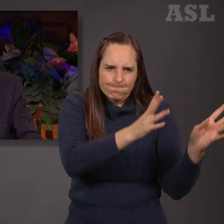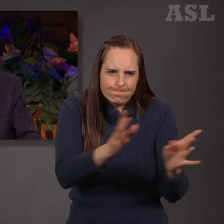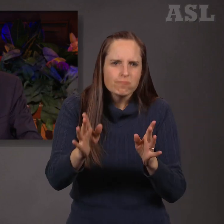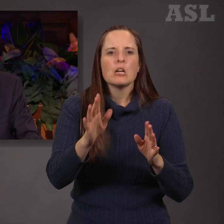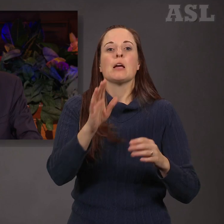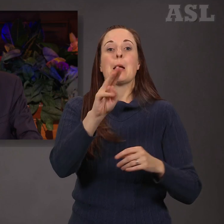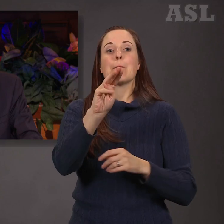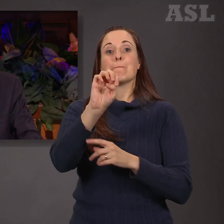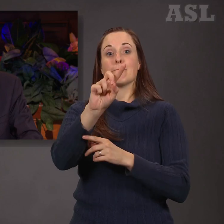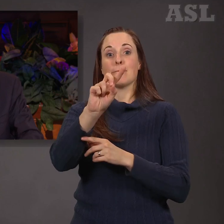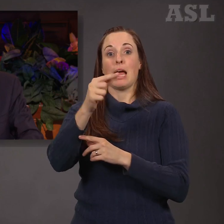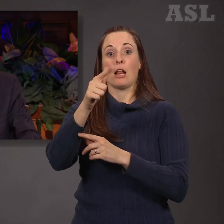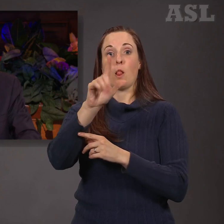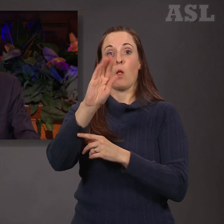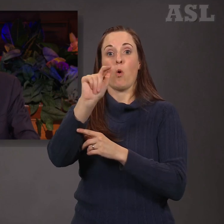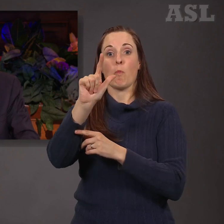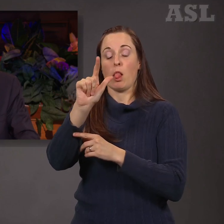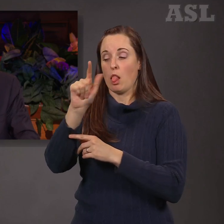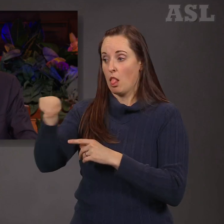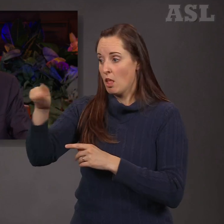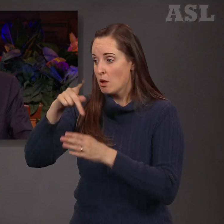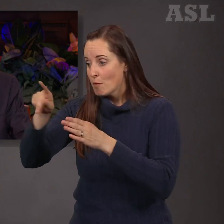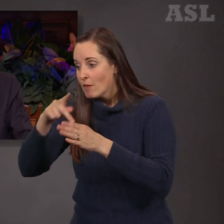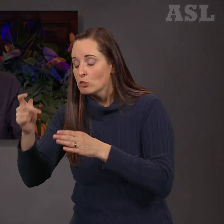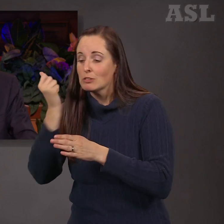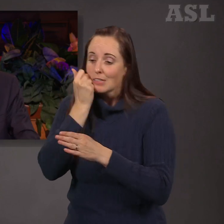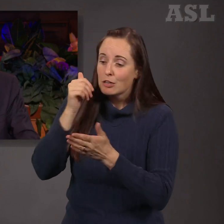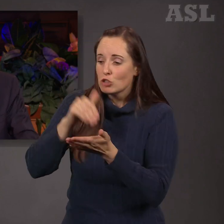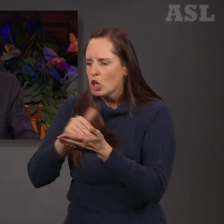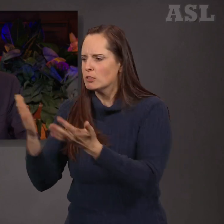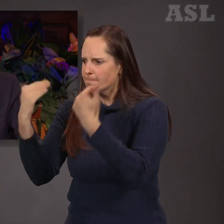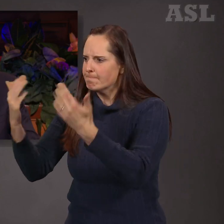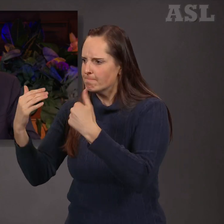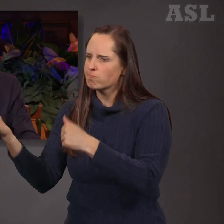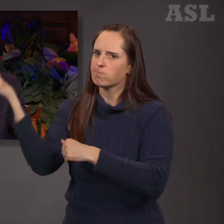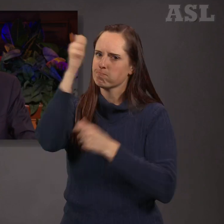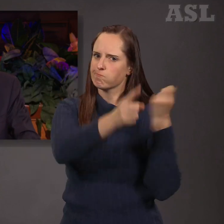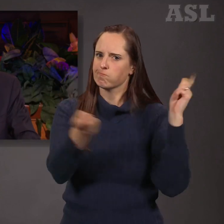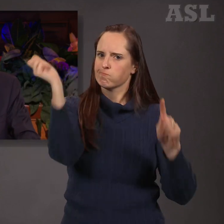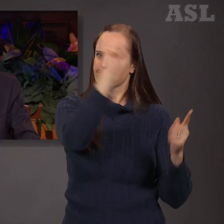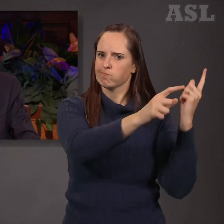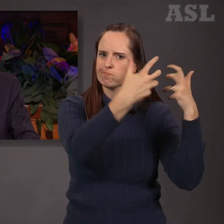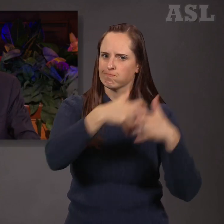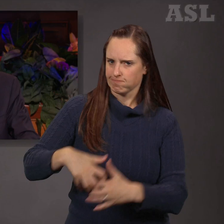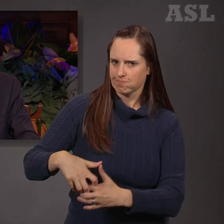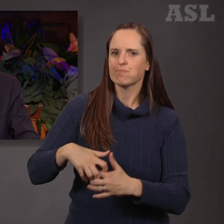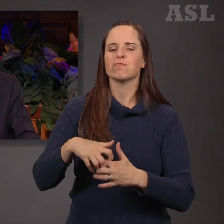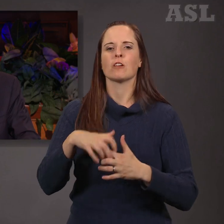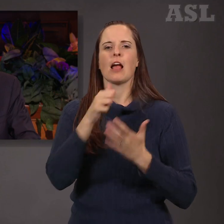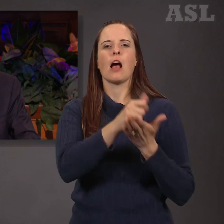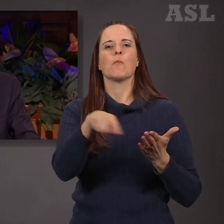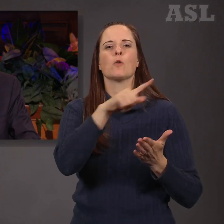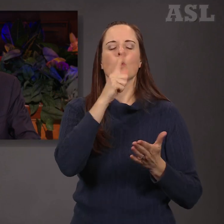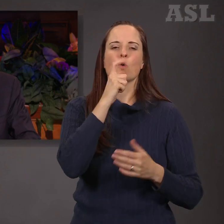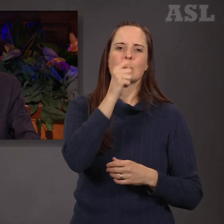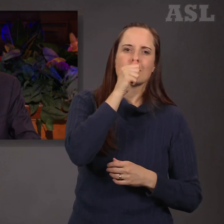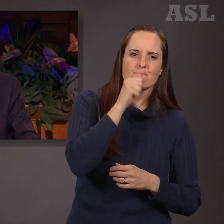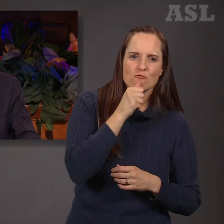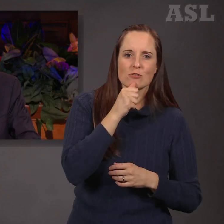to help others in crisis, such as in the Syrian War, where Dr. Salul risked his life